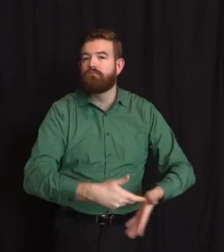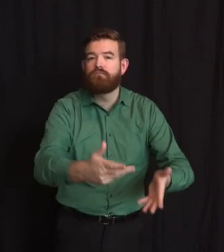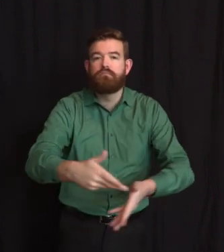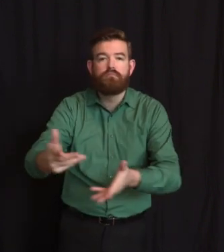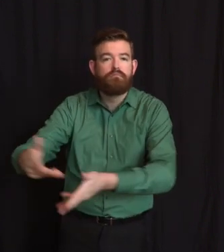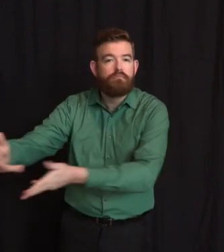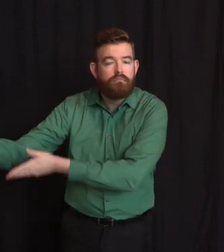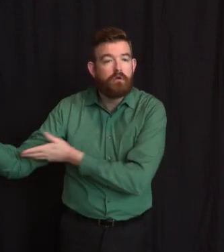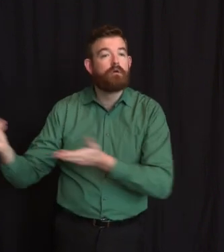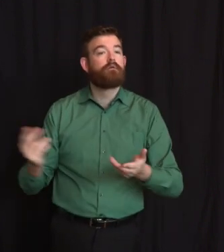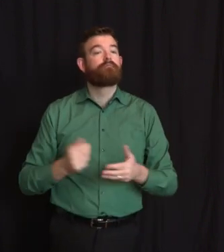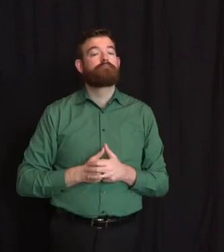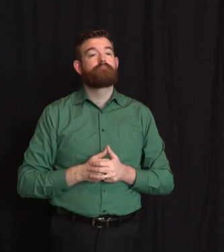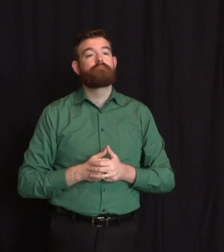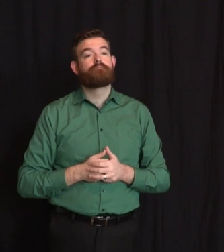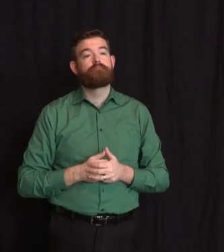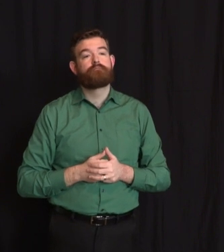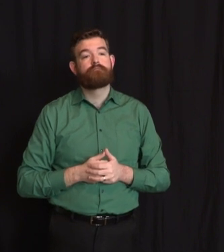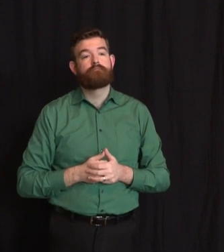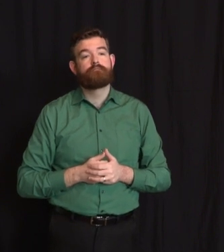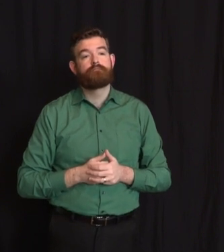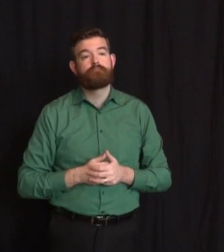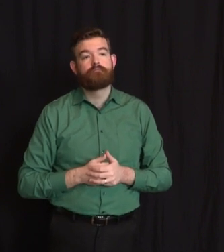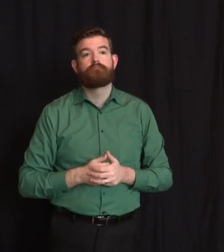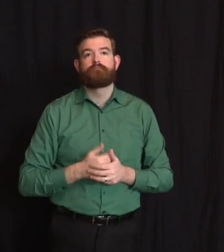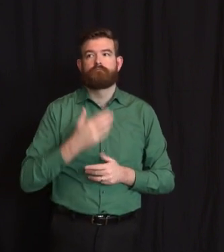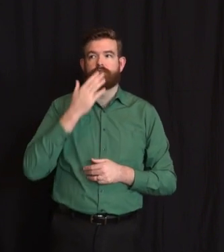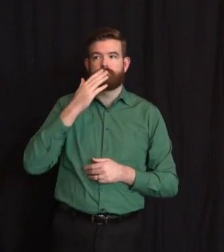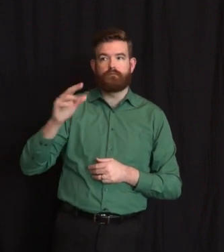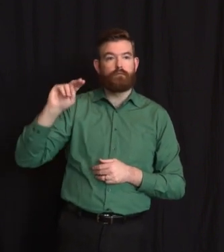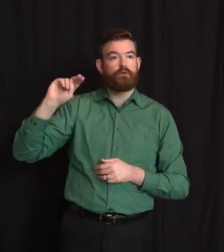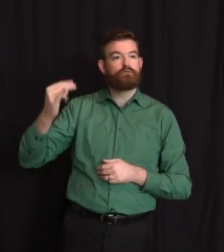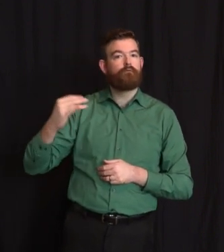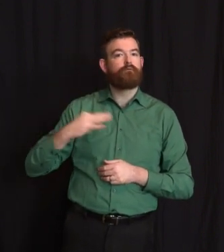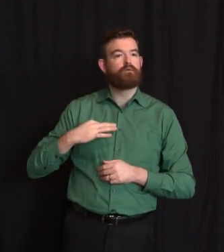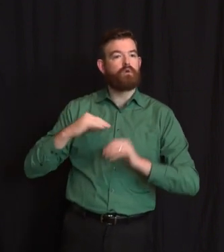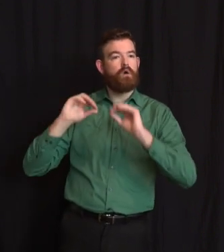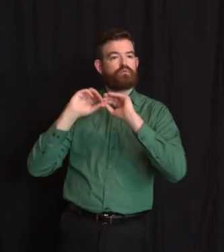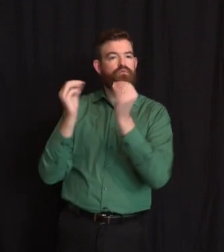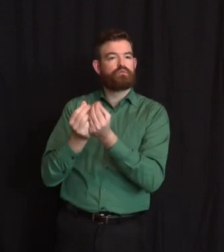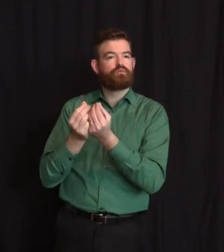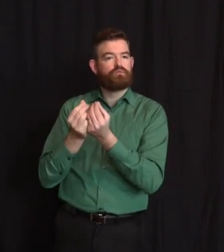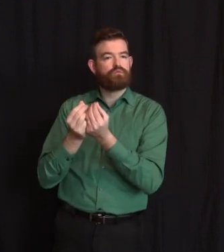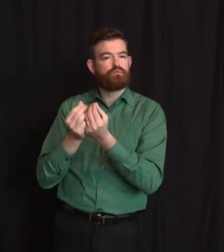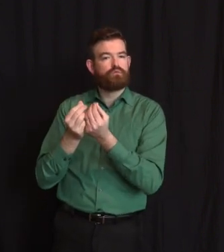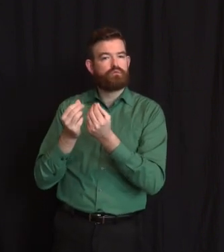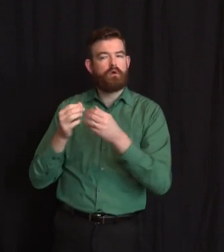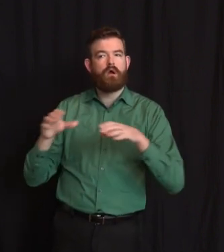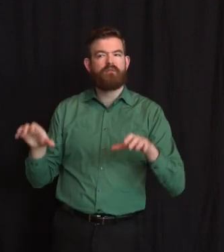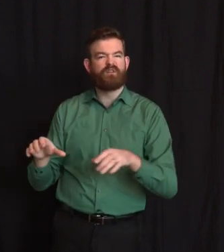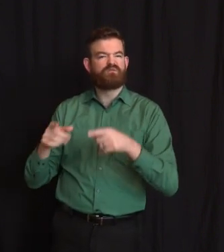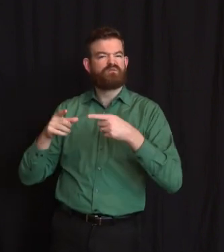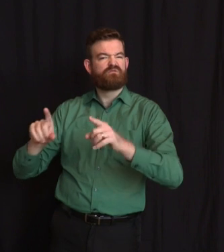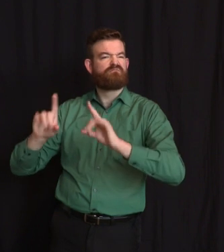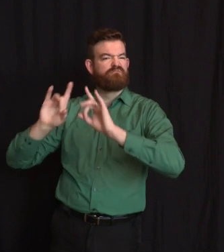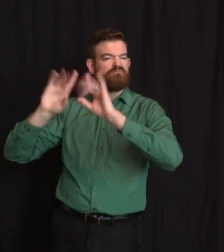Voluntary Organizations Active in Disaster, and the Office of Emergency Management under Pat's supervision for their partnership in